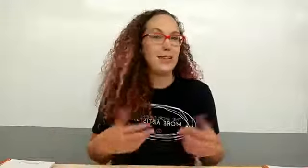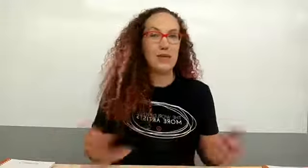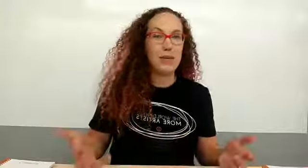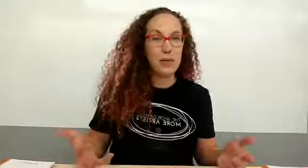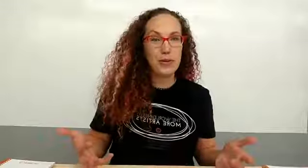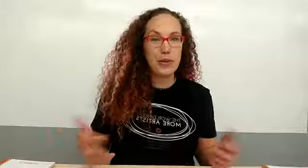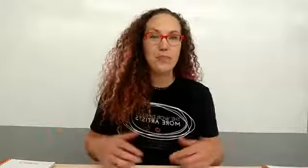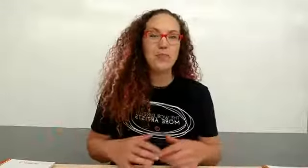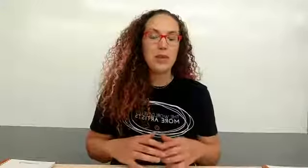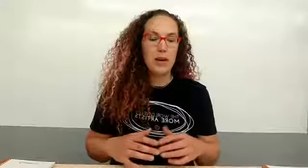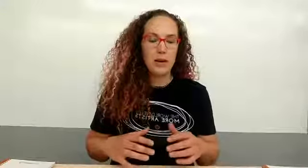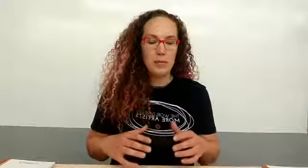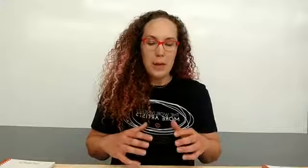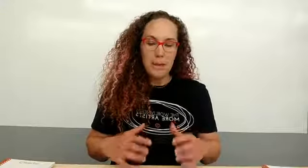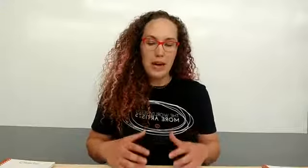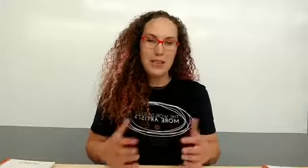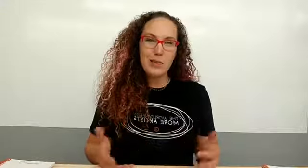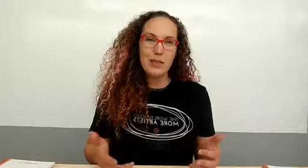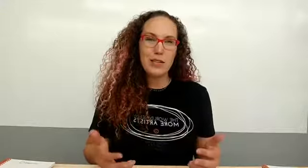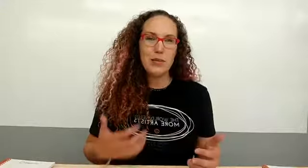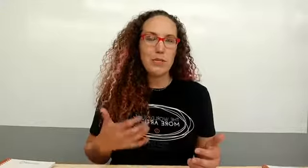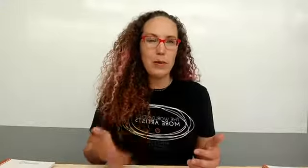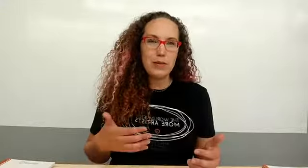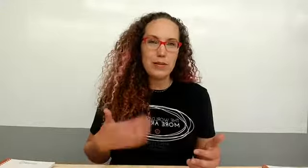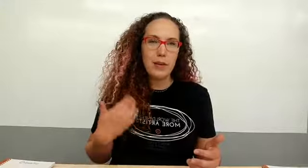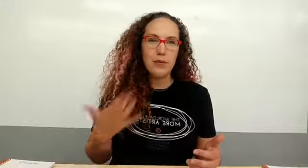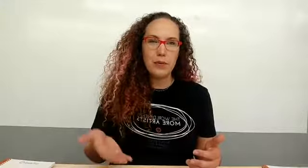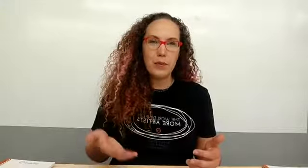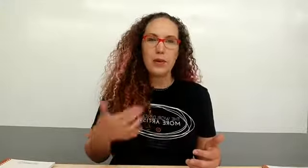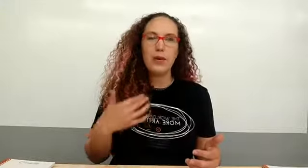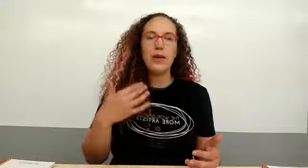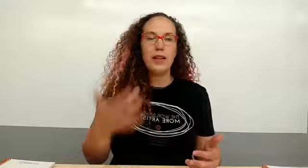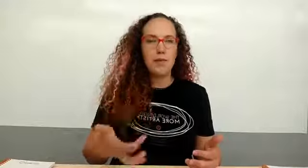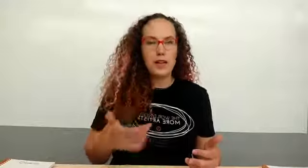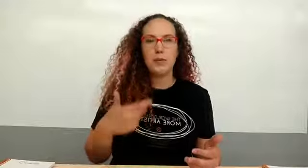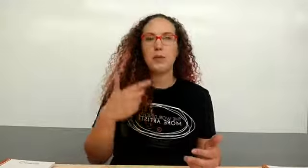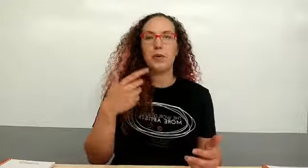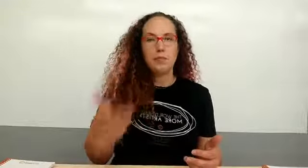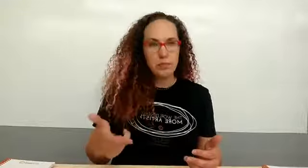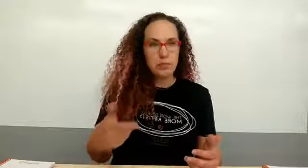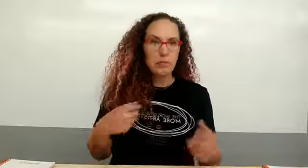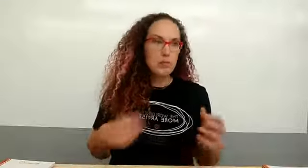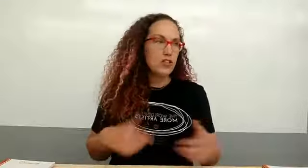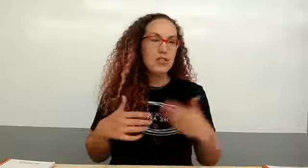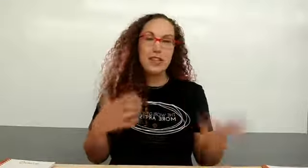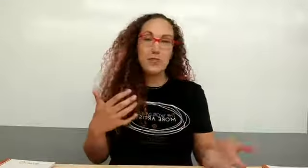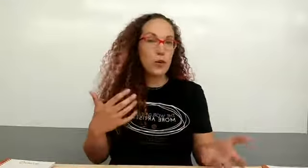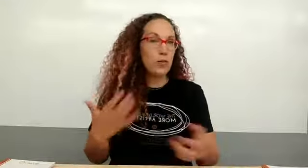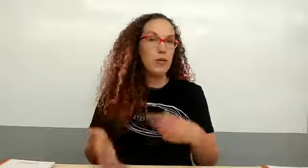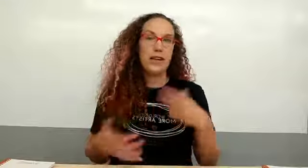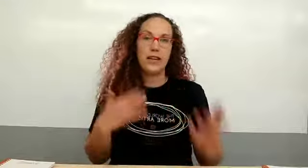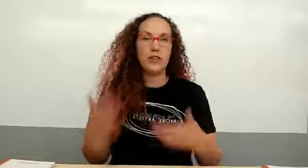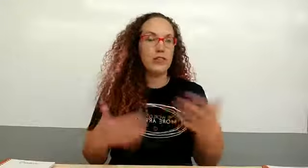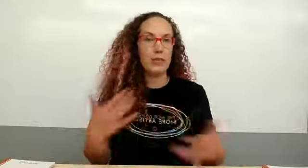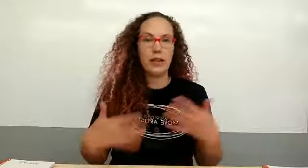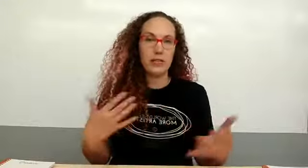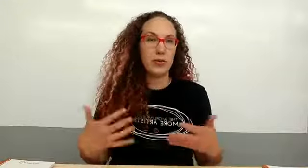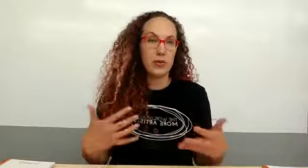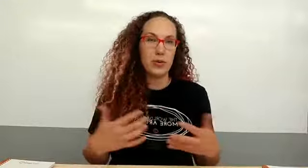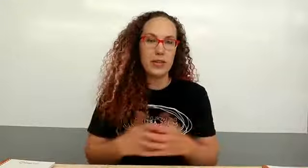you might as well use it um but i also want to do some bonus stuff with you in the facebook group just informal like here's something else you can do with